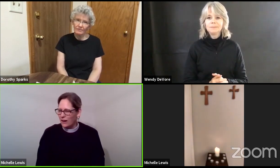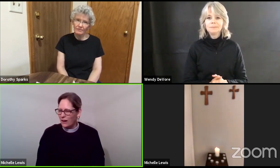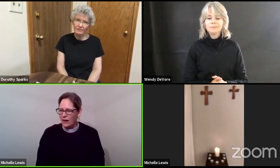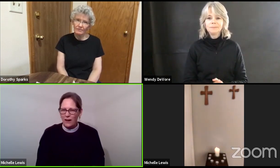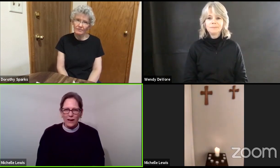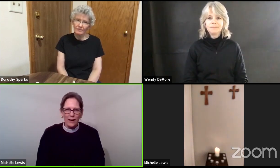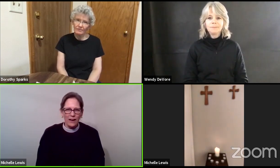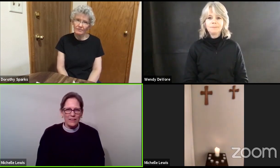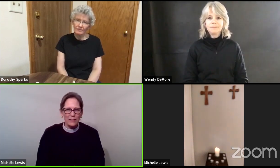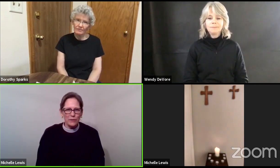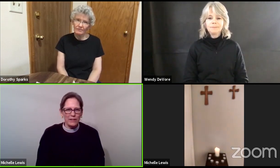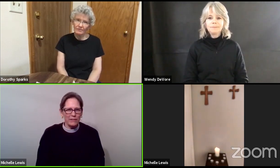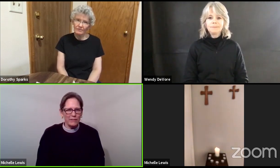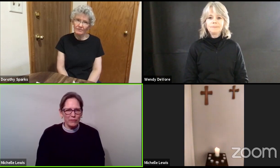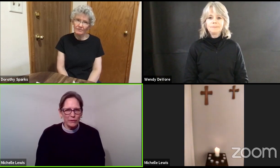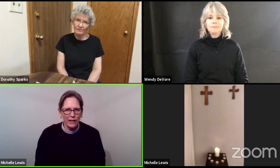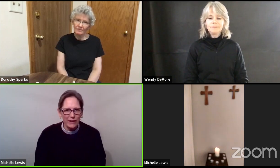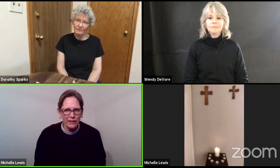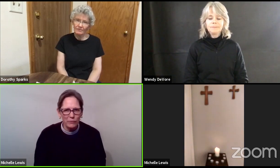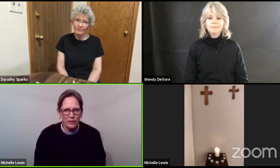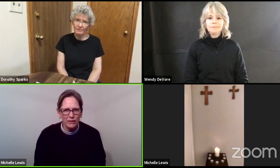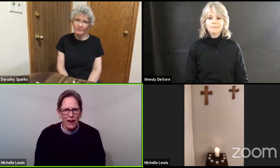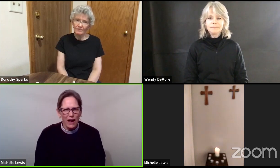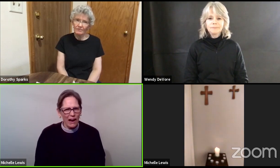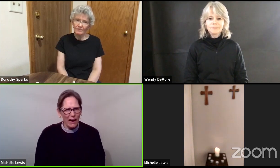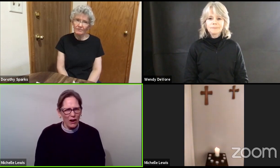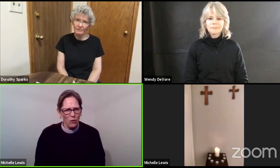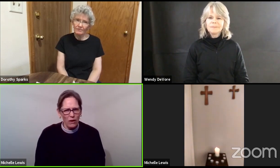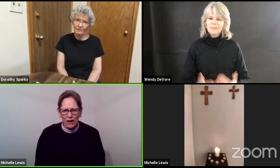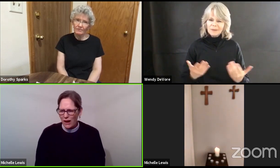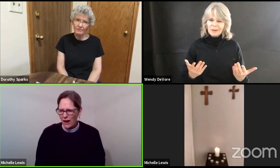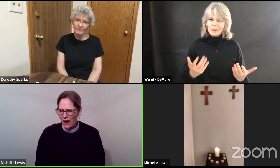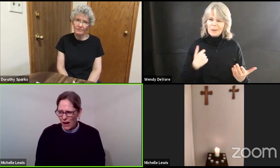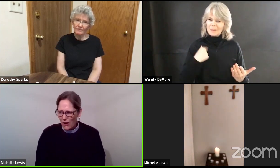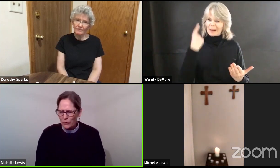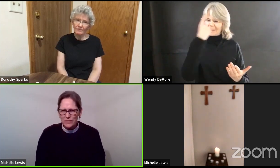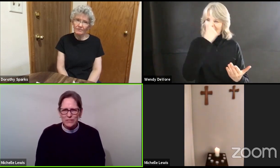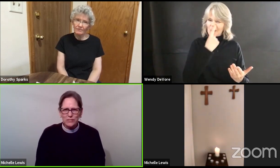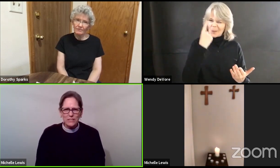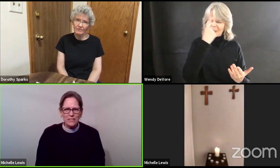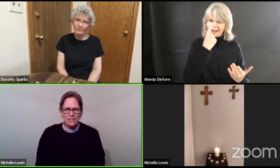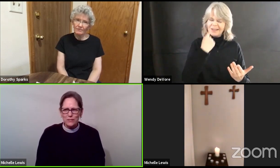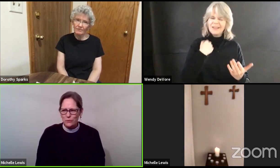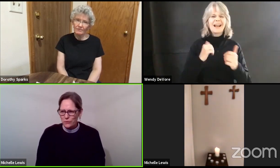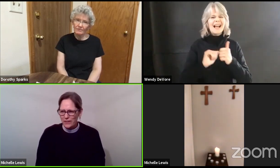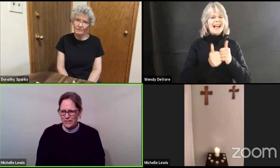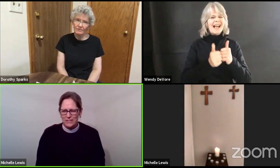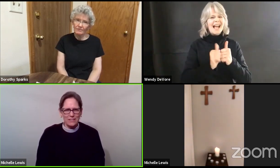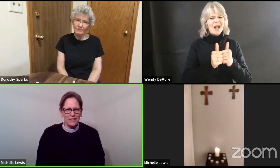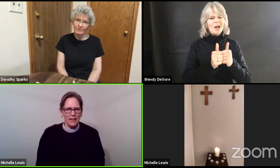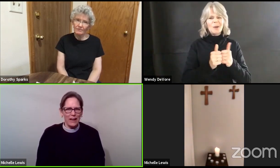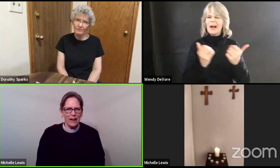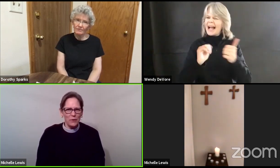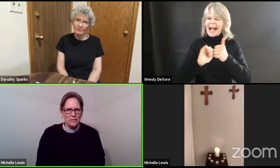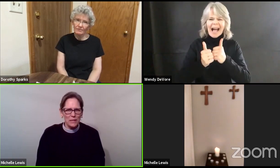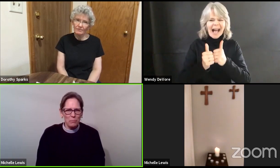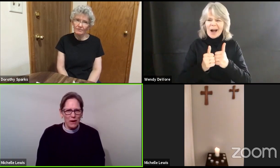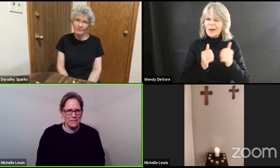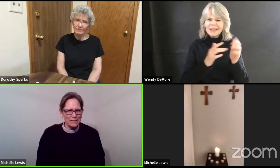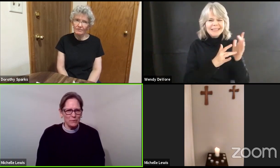I think we look at it and wonder how how does Jesus do this how is that possible